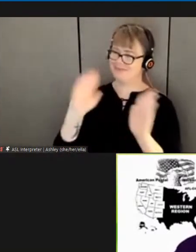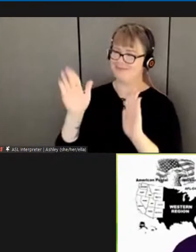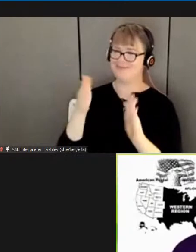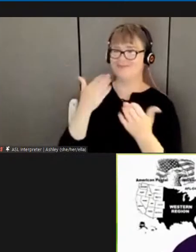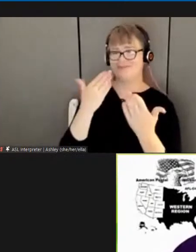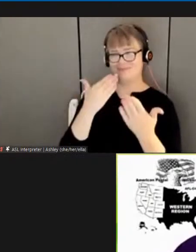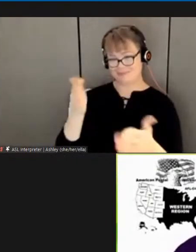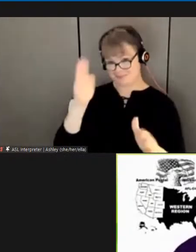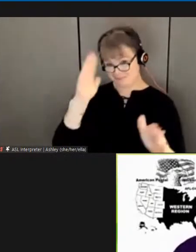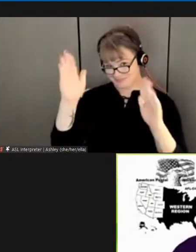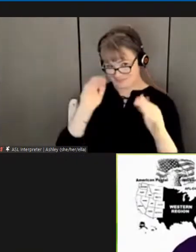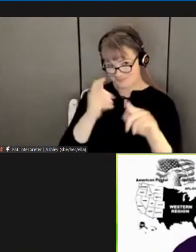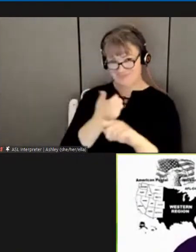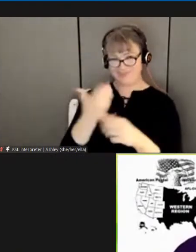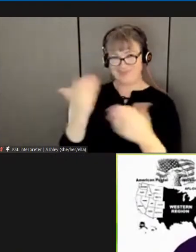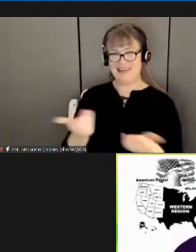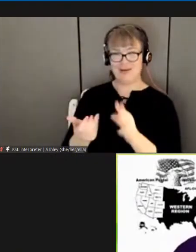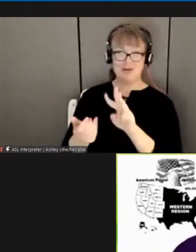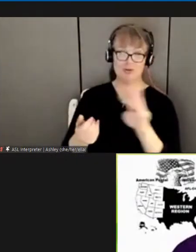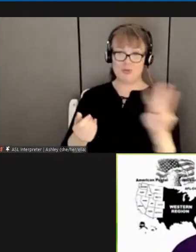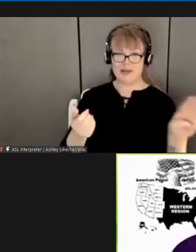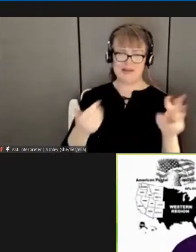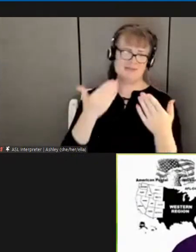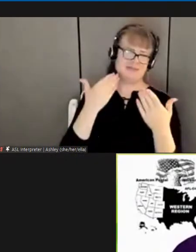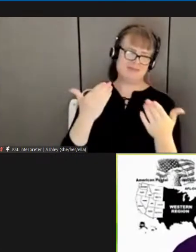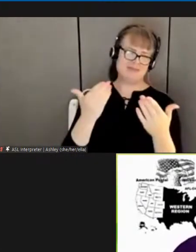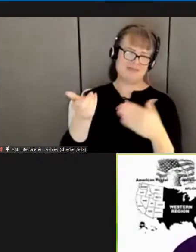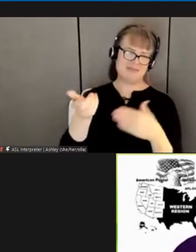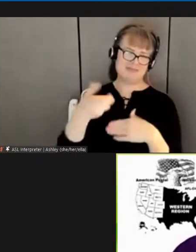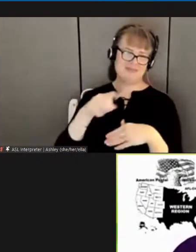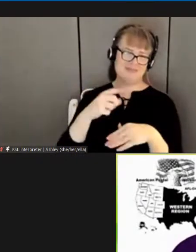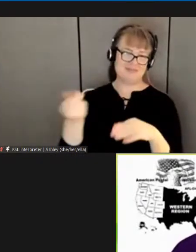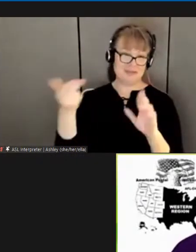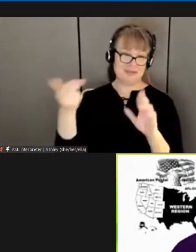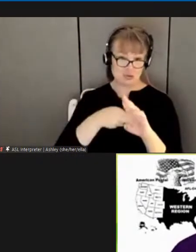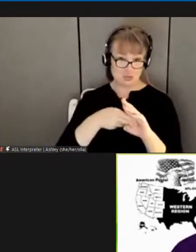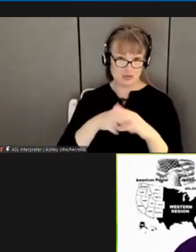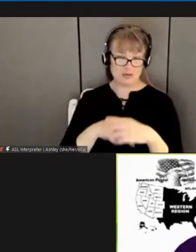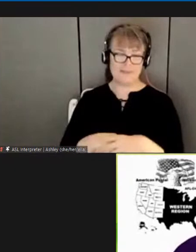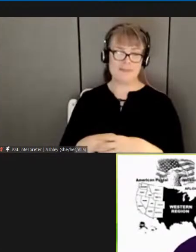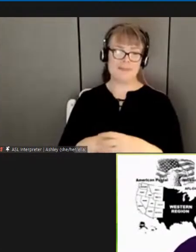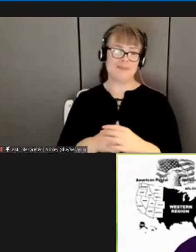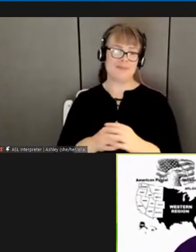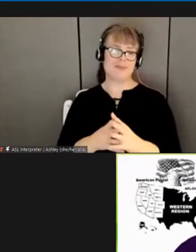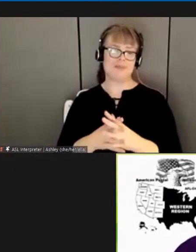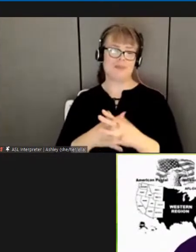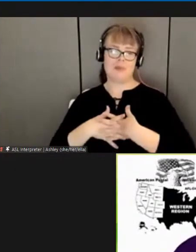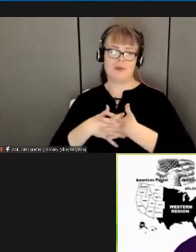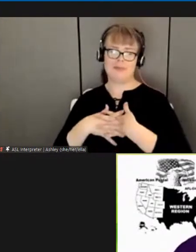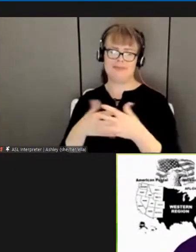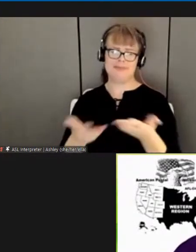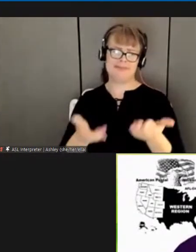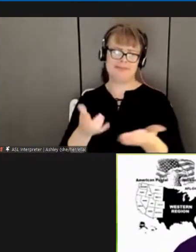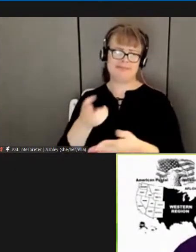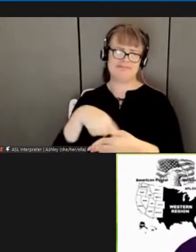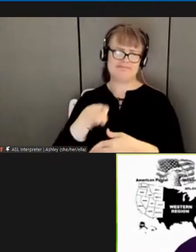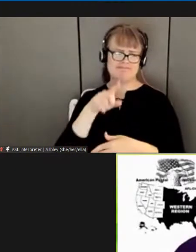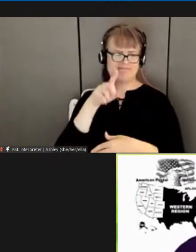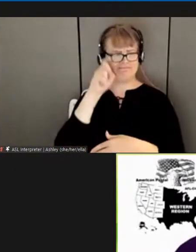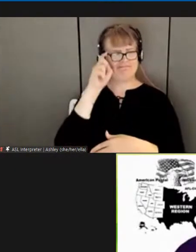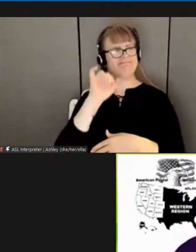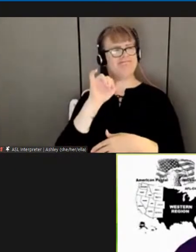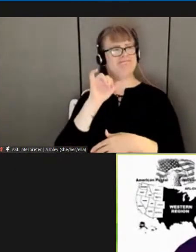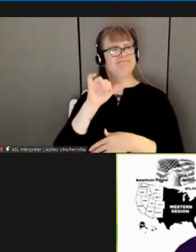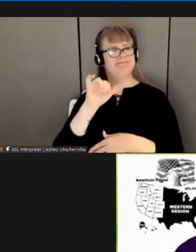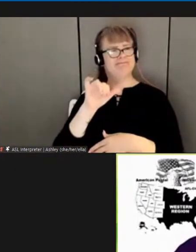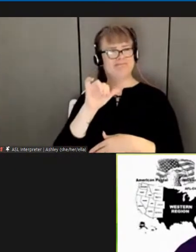everybody uh for joining um and you know you you might have said well wait a minute we've listening for quite some